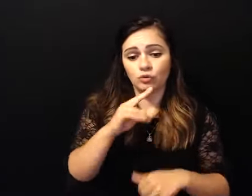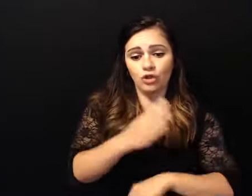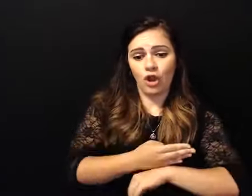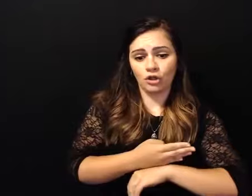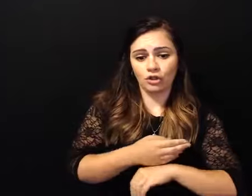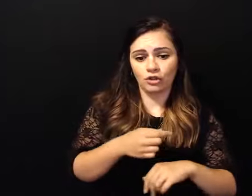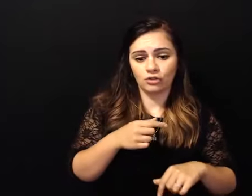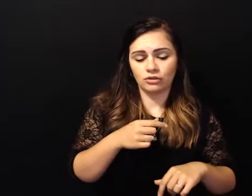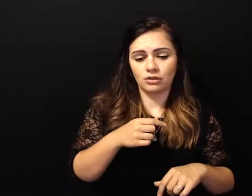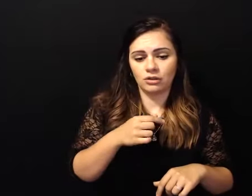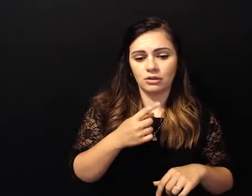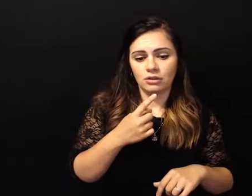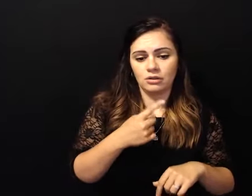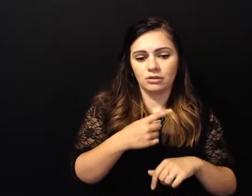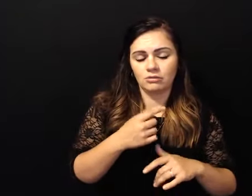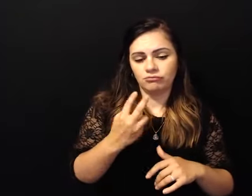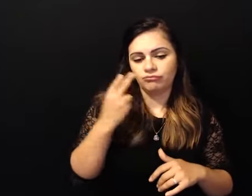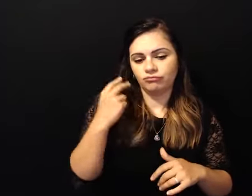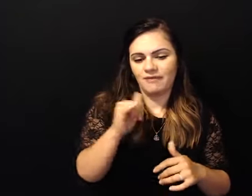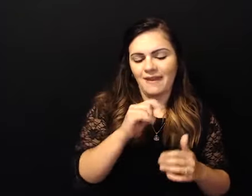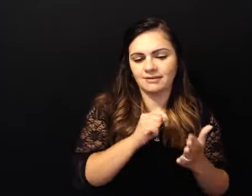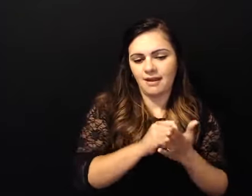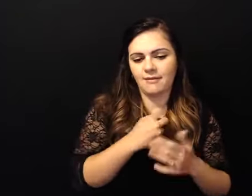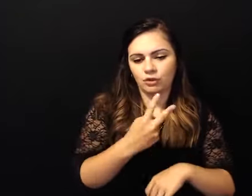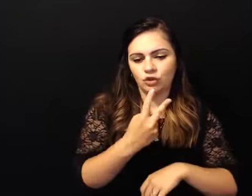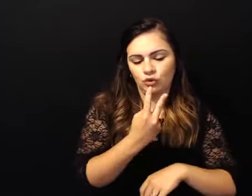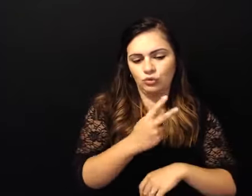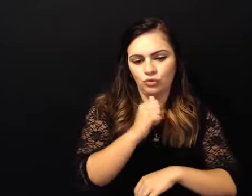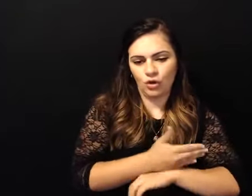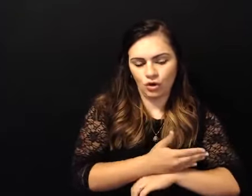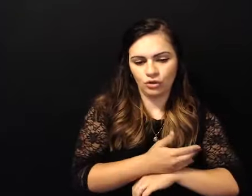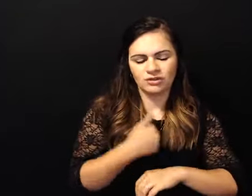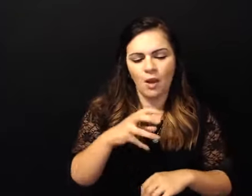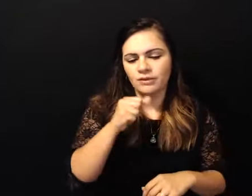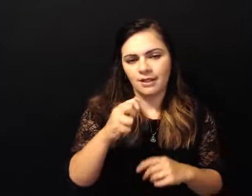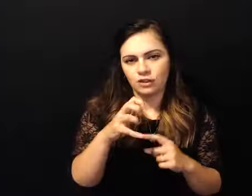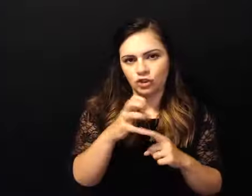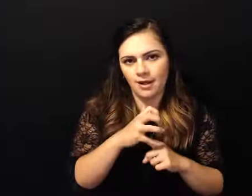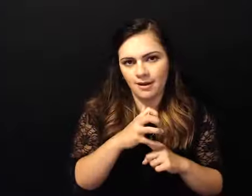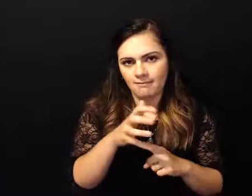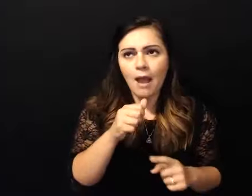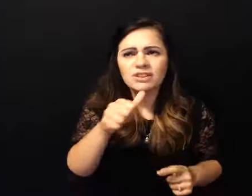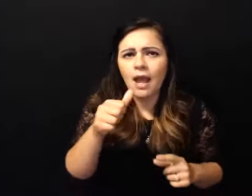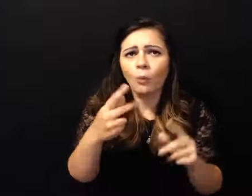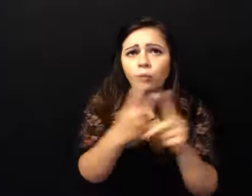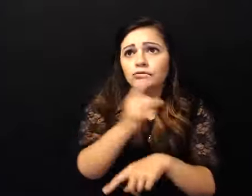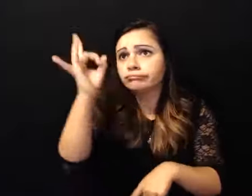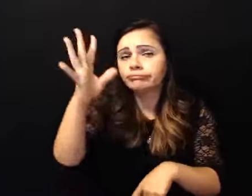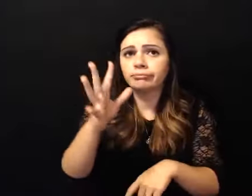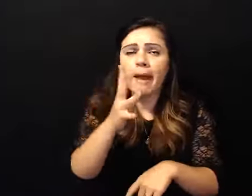horrible parent by any means but i wasn't parenting the way i wanted to be a parent and i called my sponsor i put my daughter down to